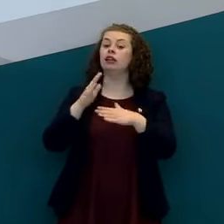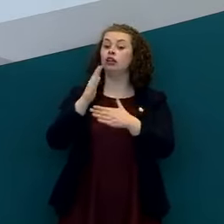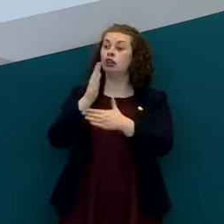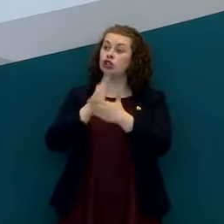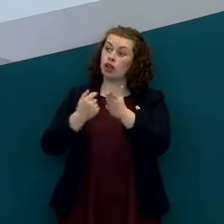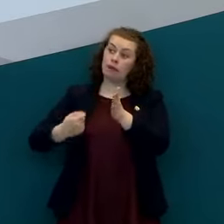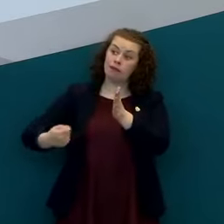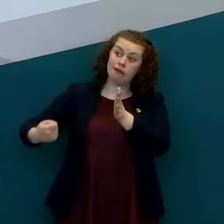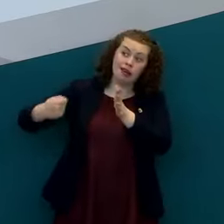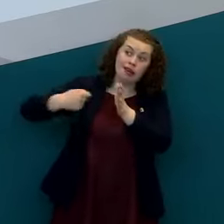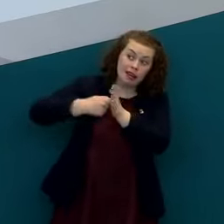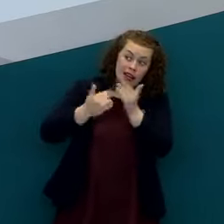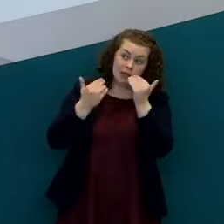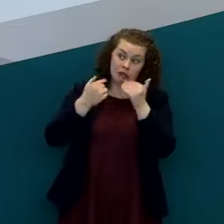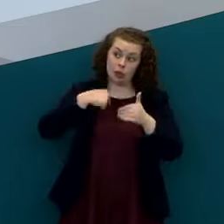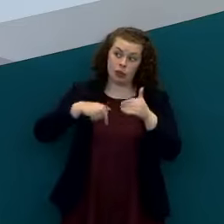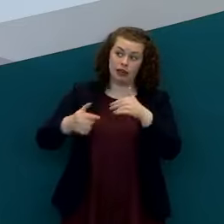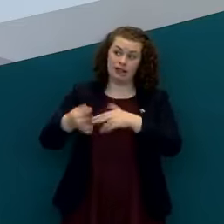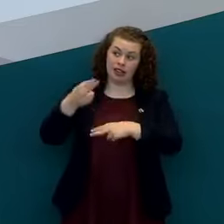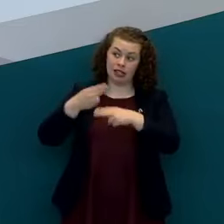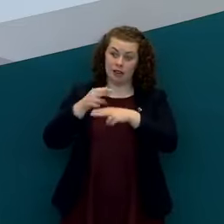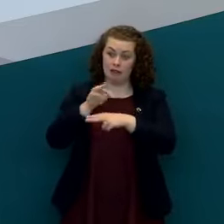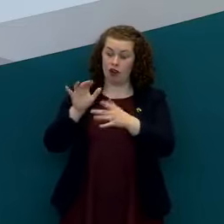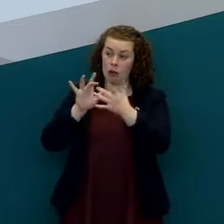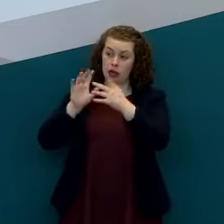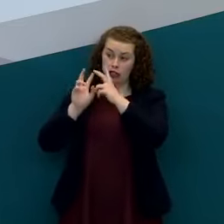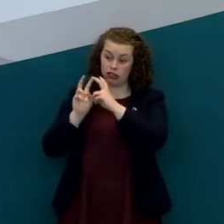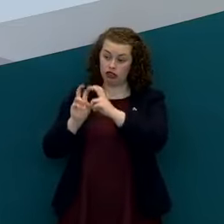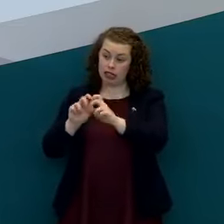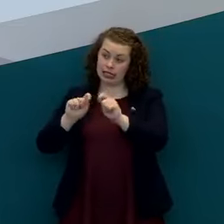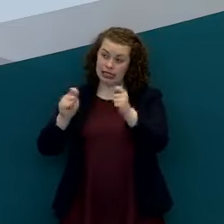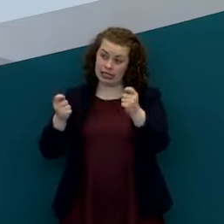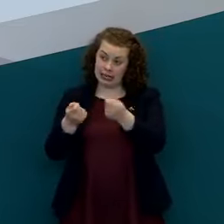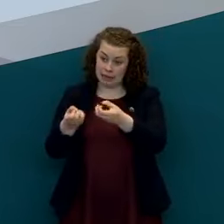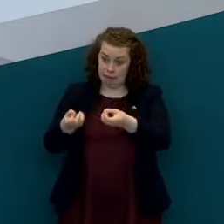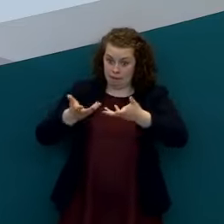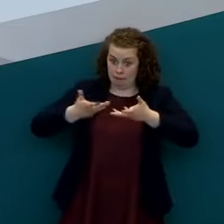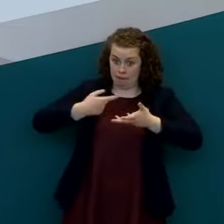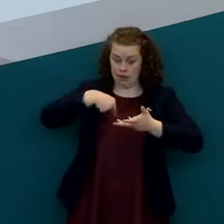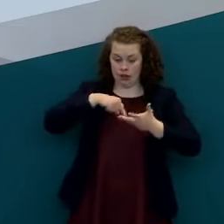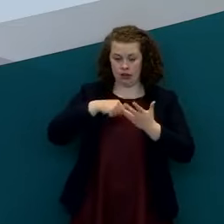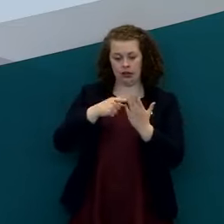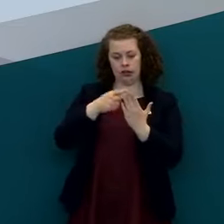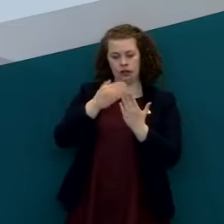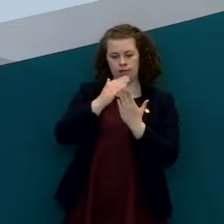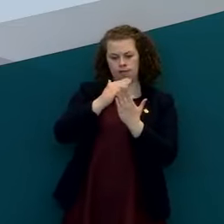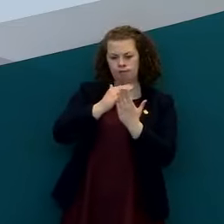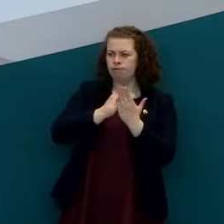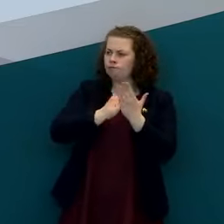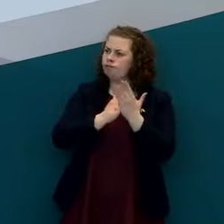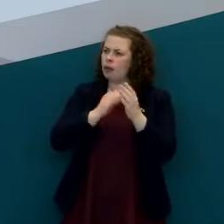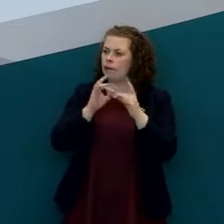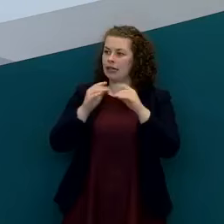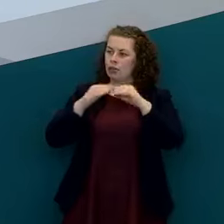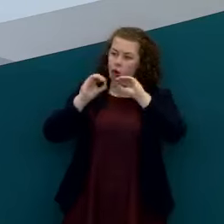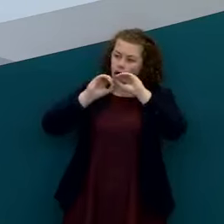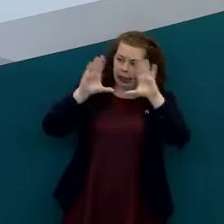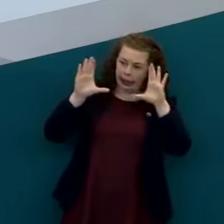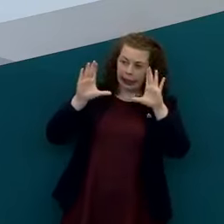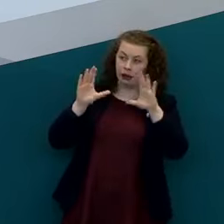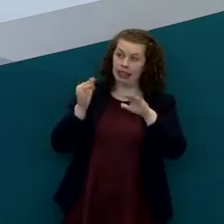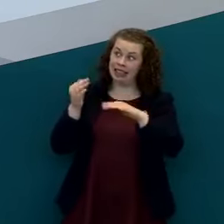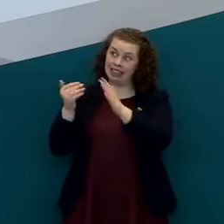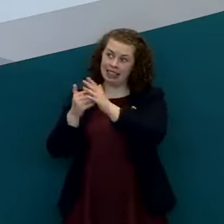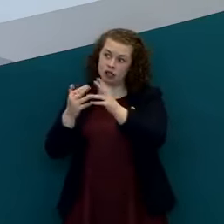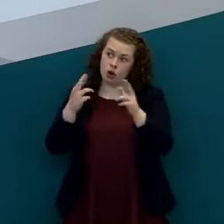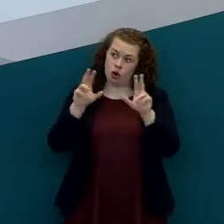additional information that we have uh coming from those contact tracing teams uh would give us a some insight into that uh as